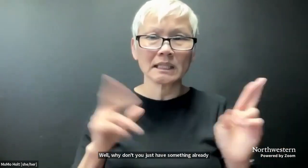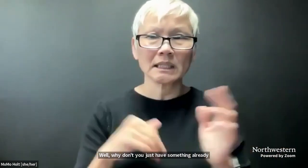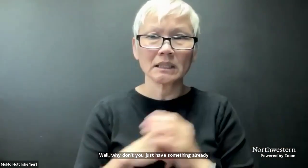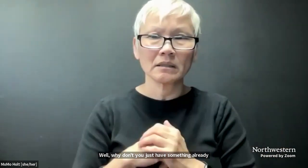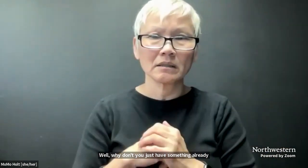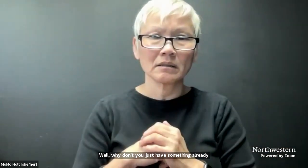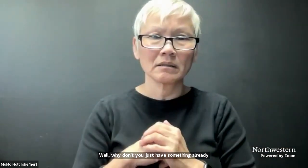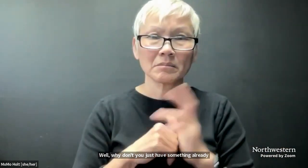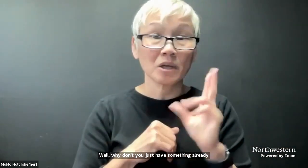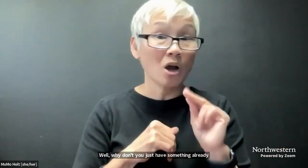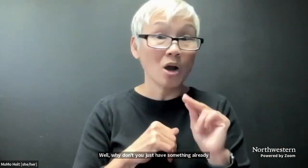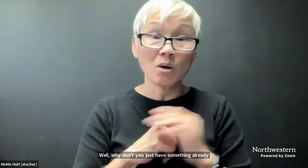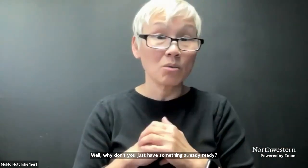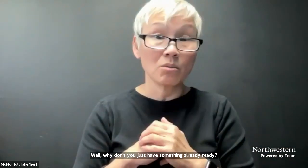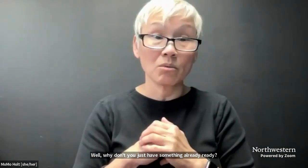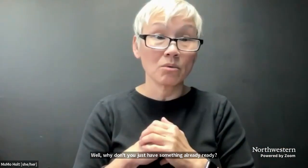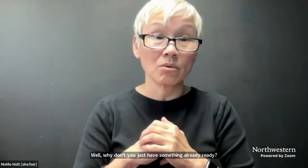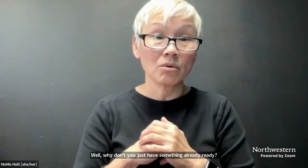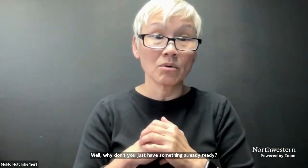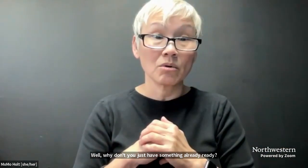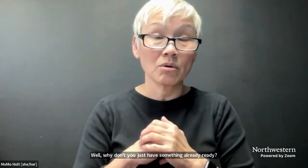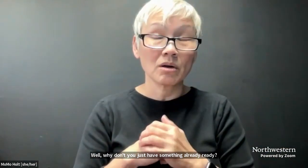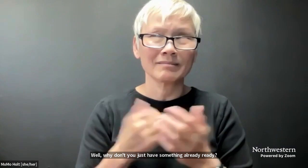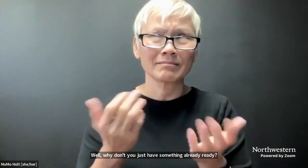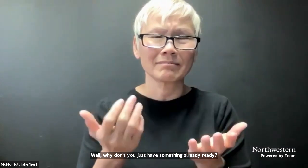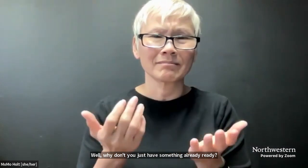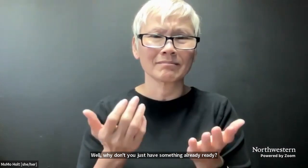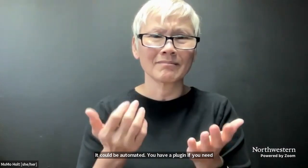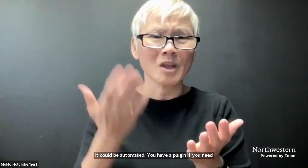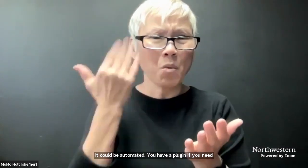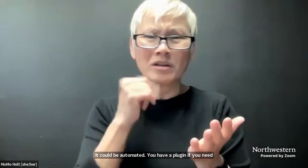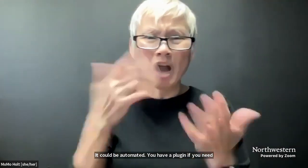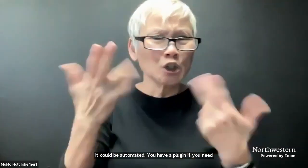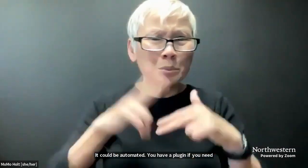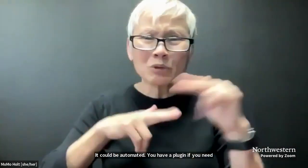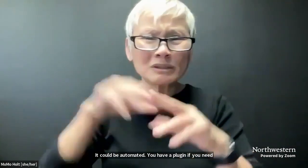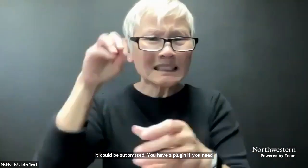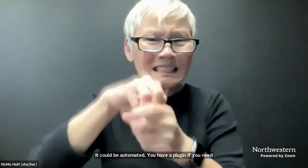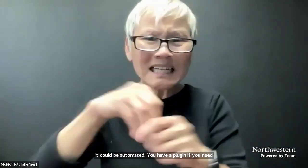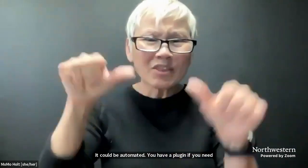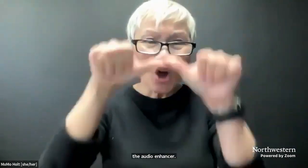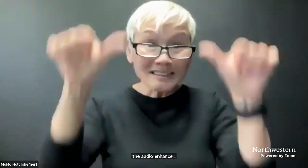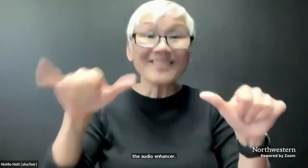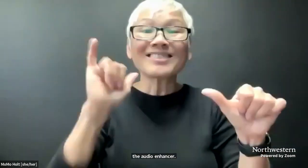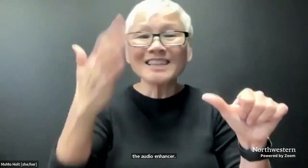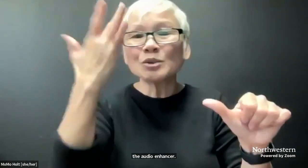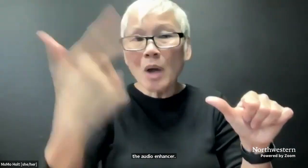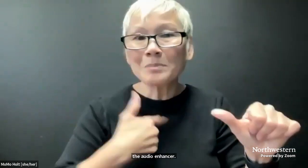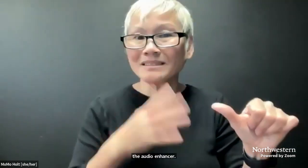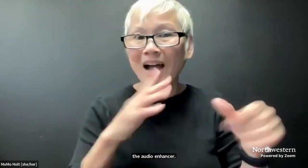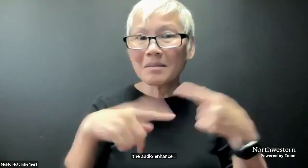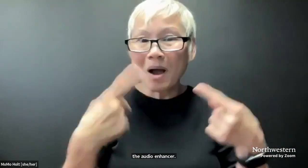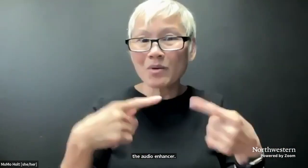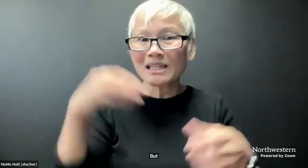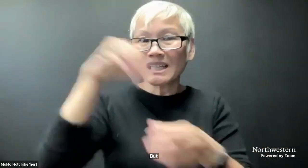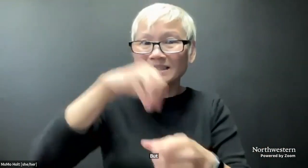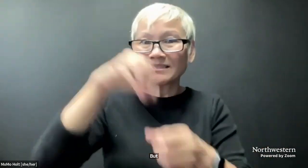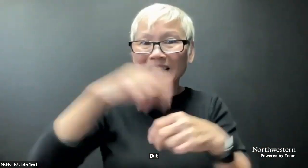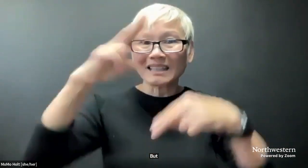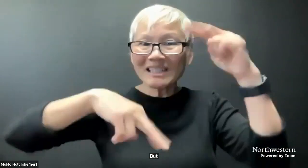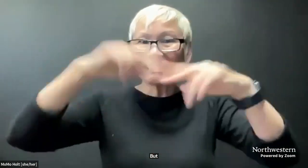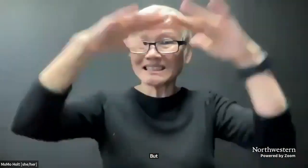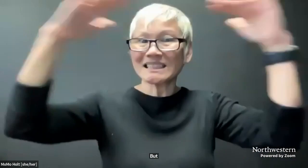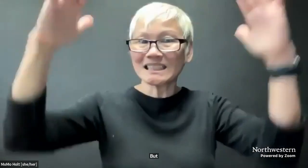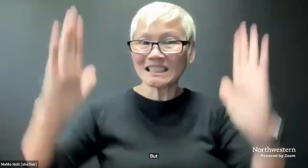be automated. You have a plugin if you need the audio enhancer. But no. So why didn't you build that into the architecture?